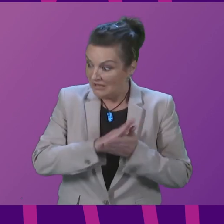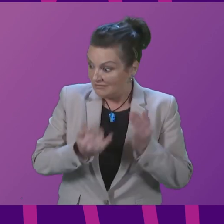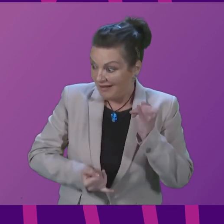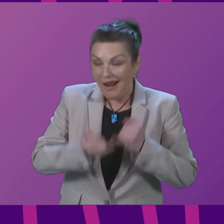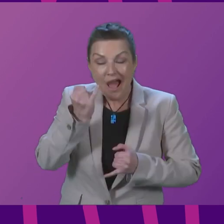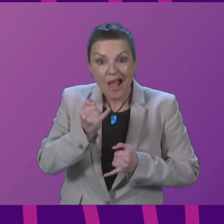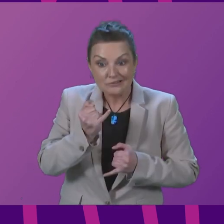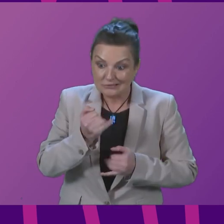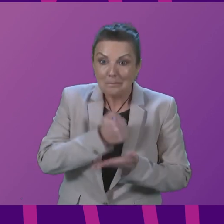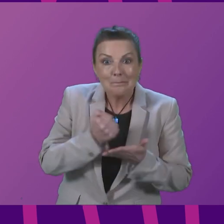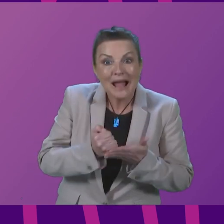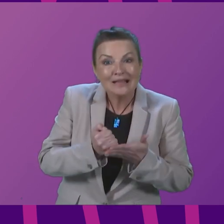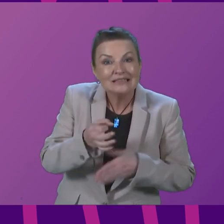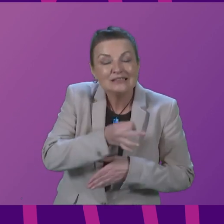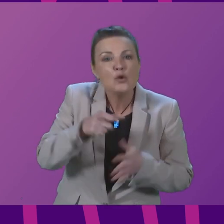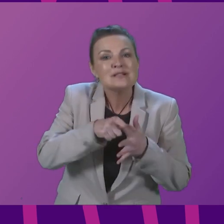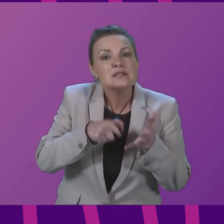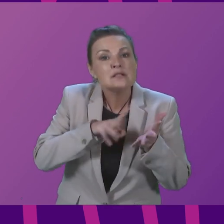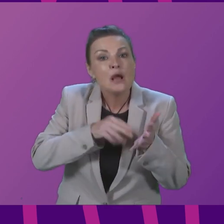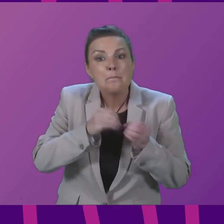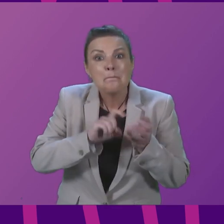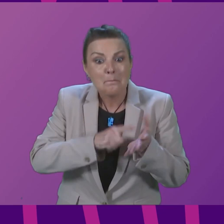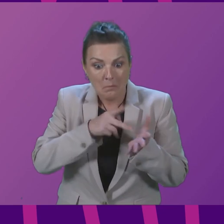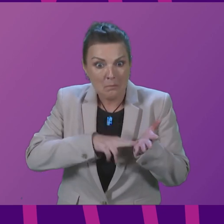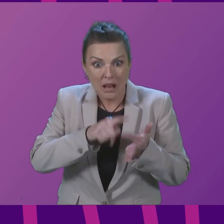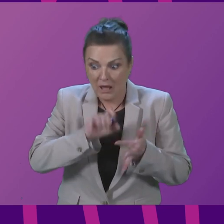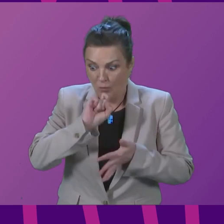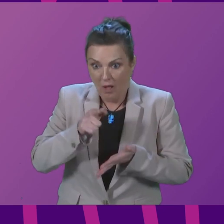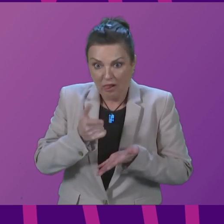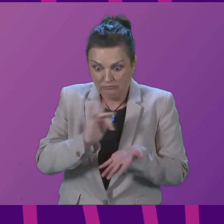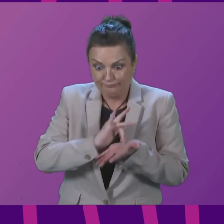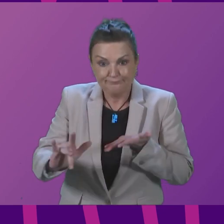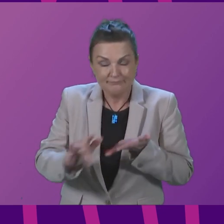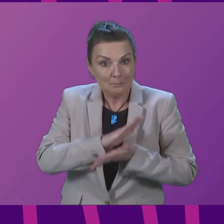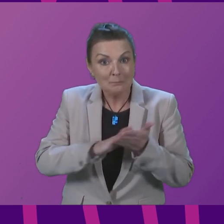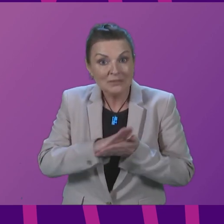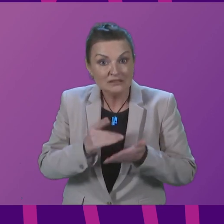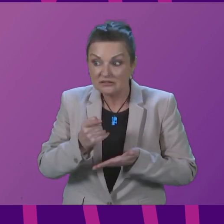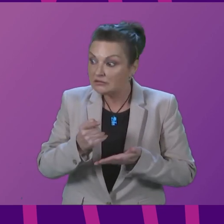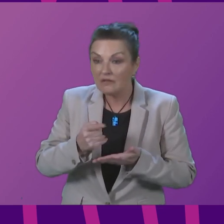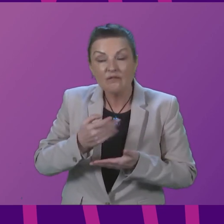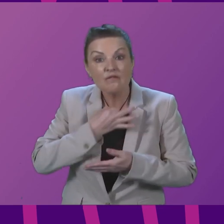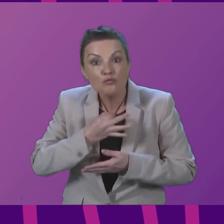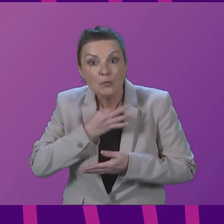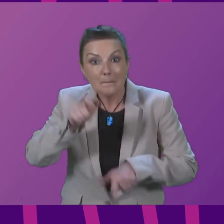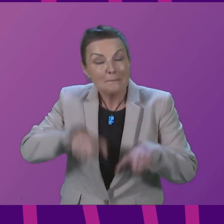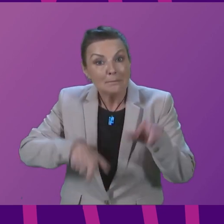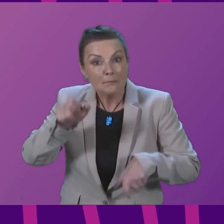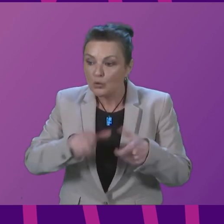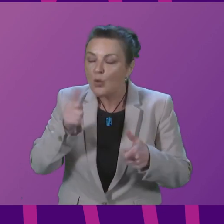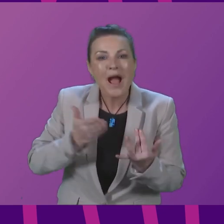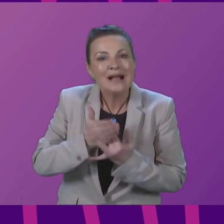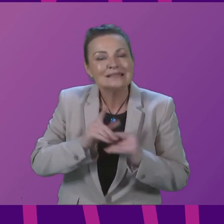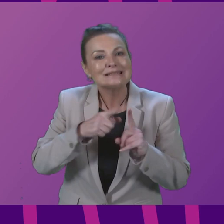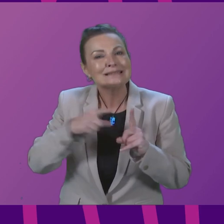and many other communities. And as a result, vulnerable people in Dunblane without access to digital banking would need to make a 12-mile round